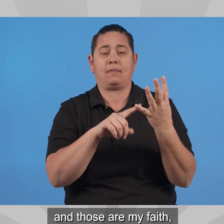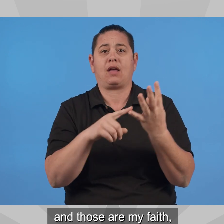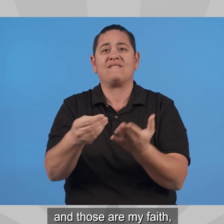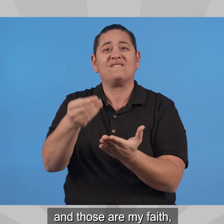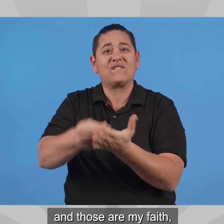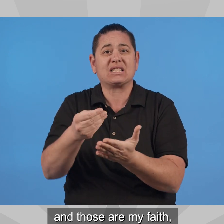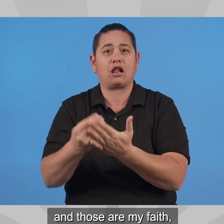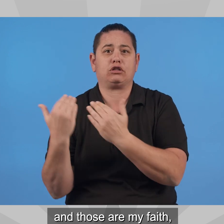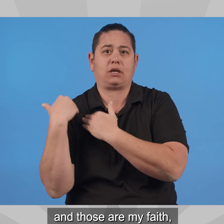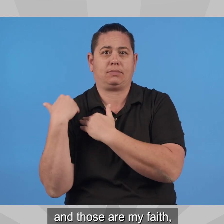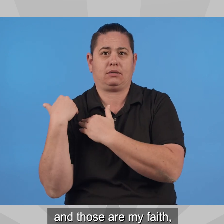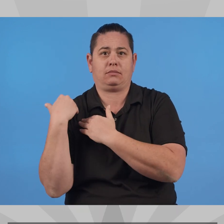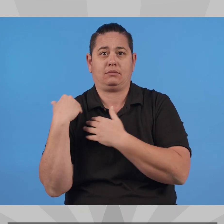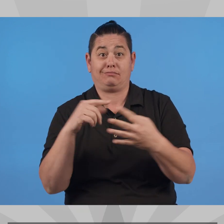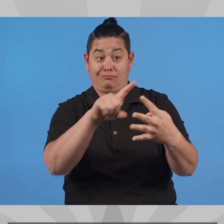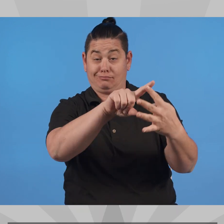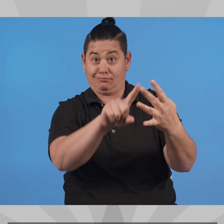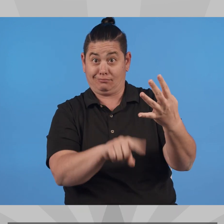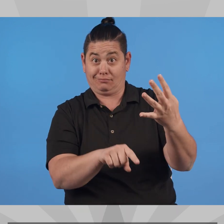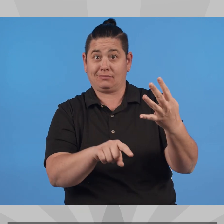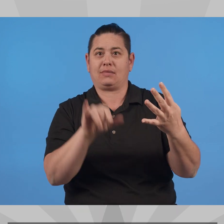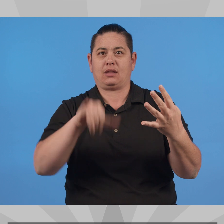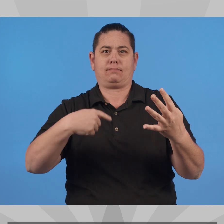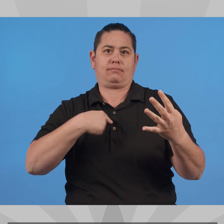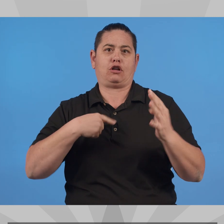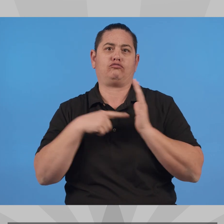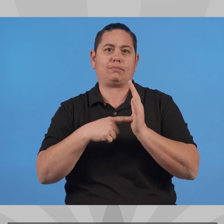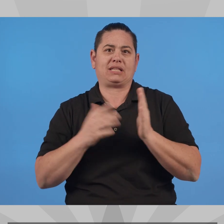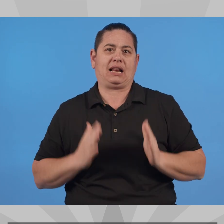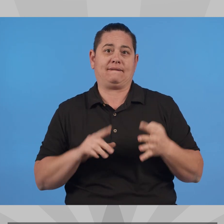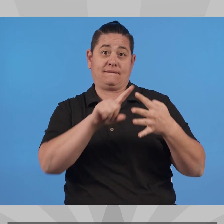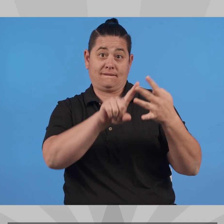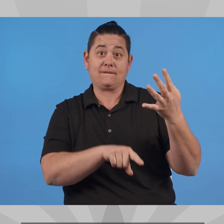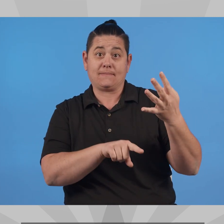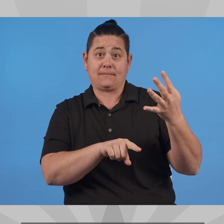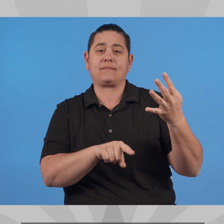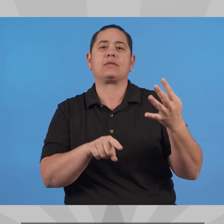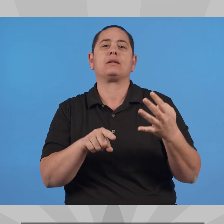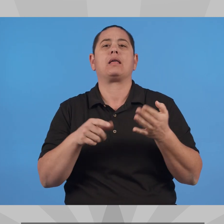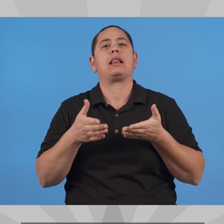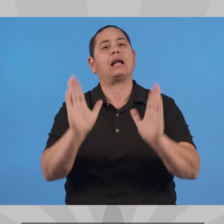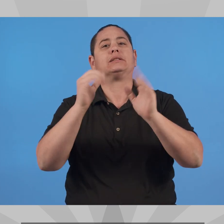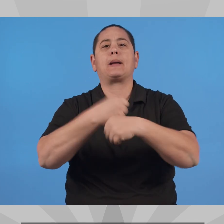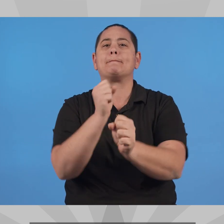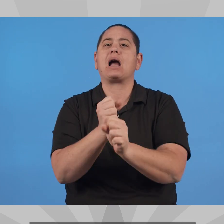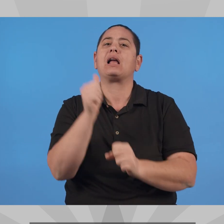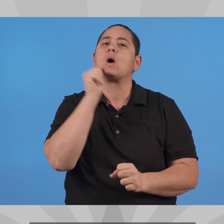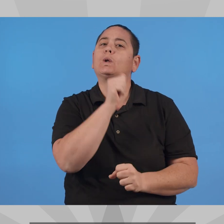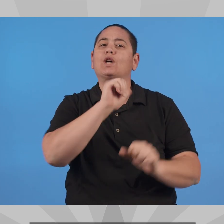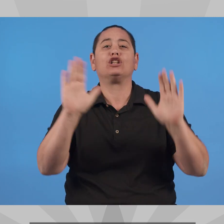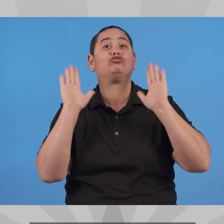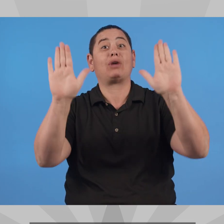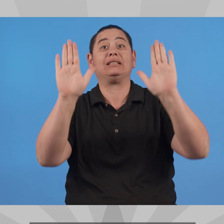my family, my freedoms, and my ability to be fiscally responsible. This is what I will bring to the table as